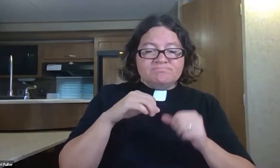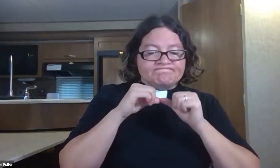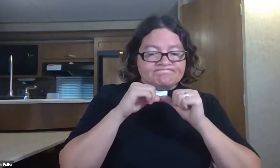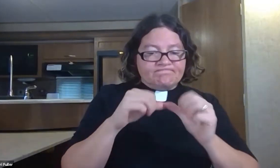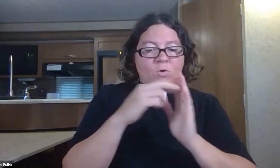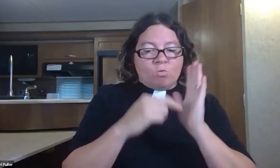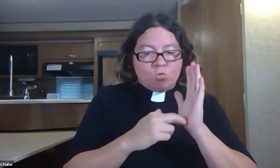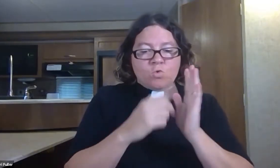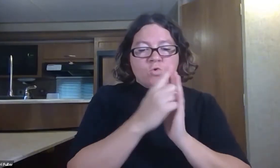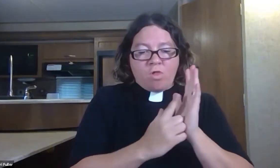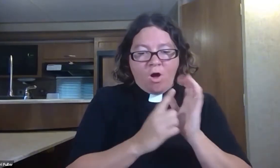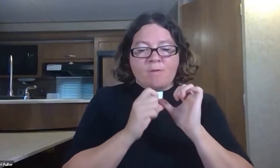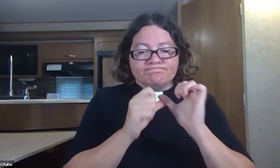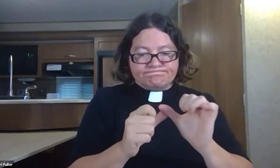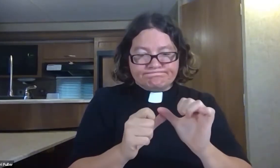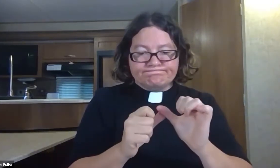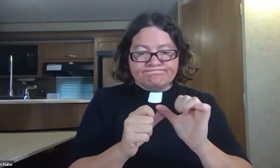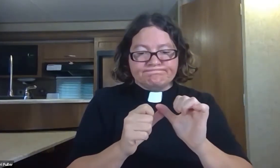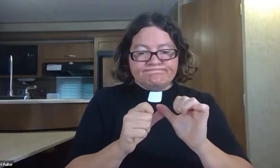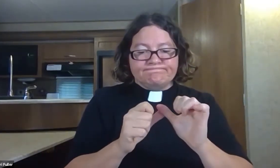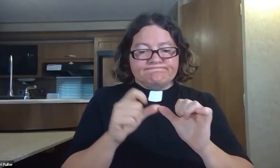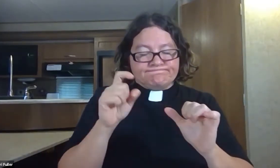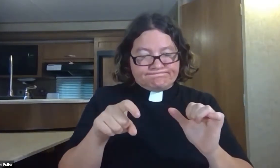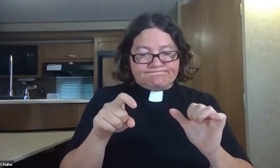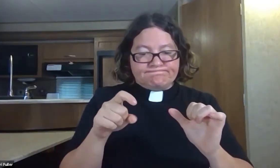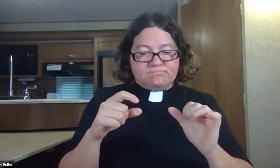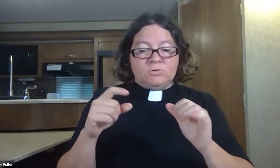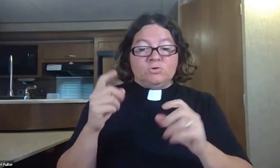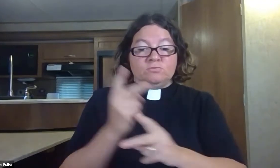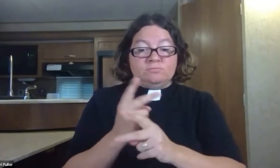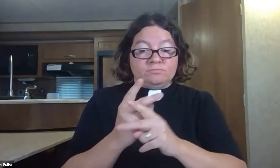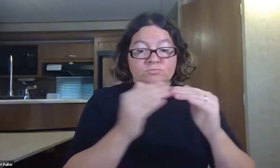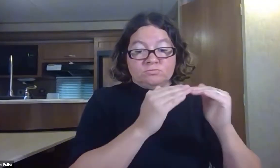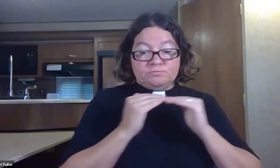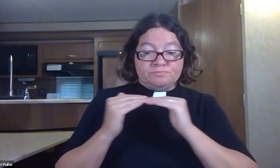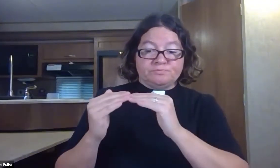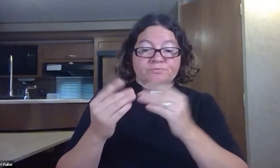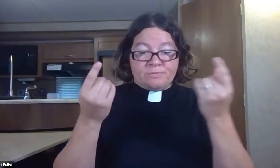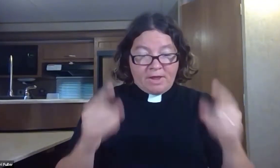with the election to have rules and laws kept to ensure justice